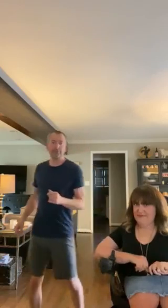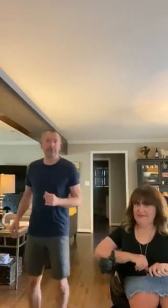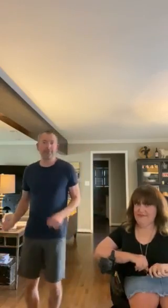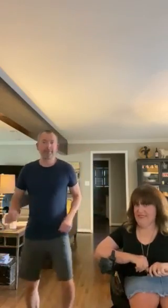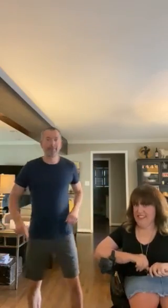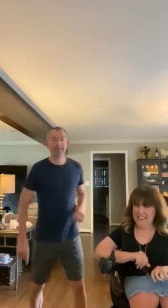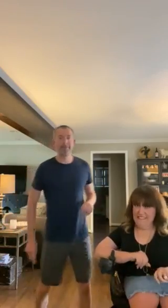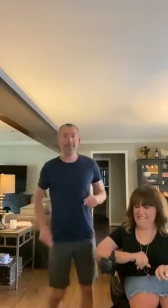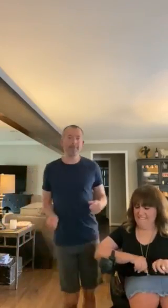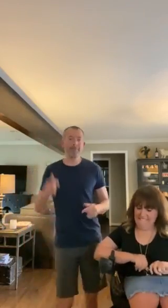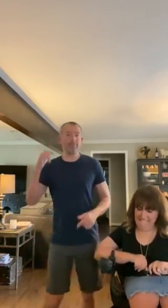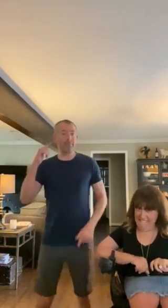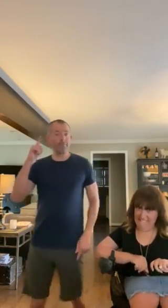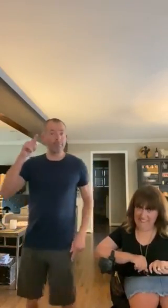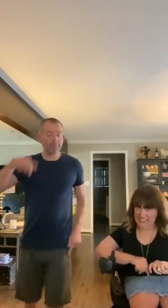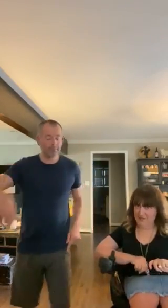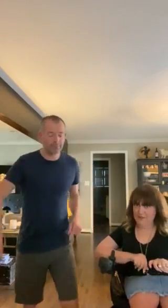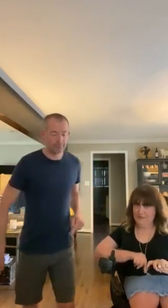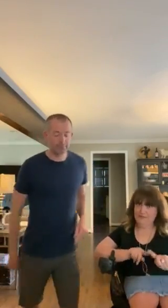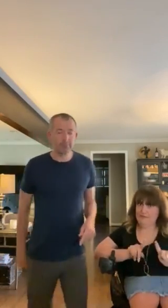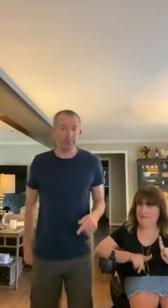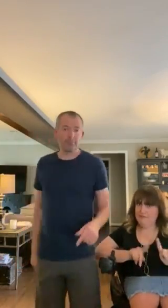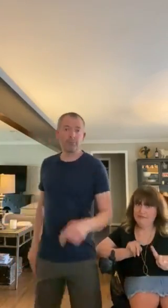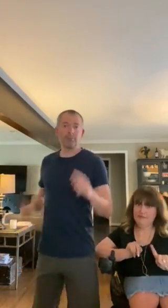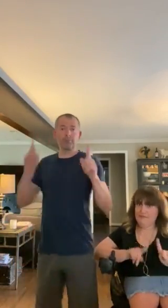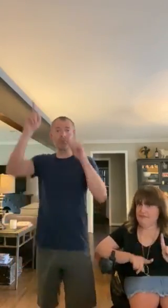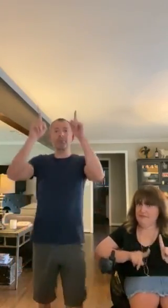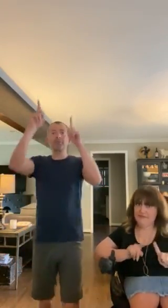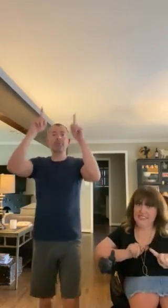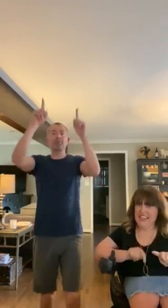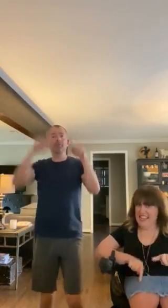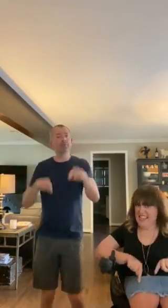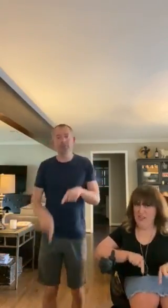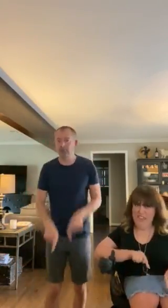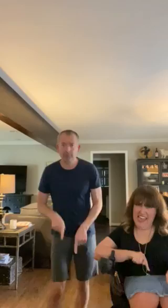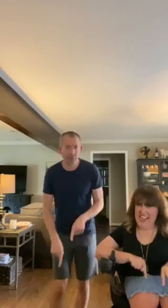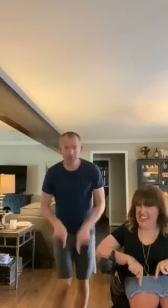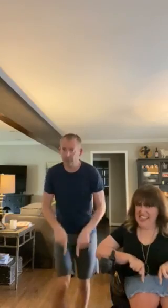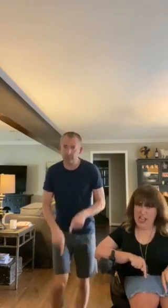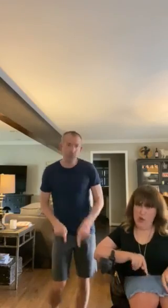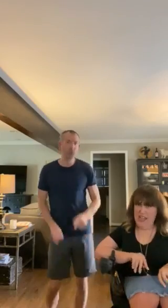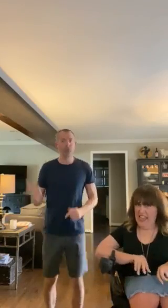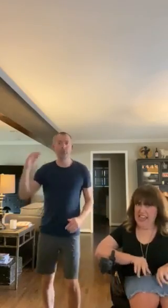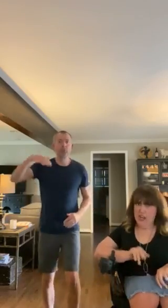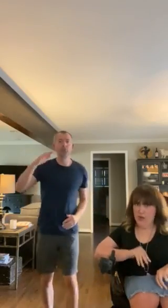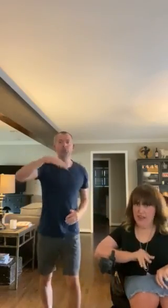listen baby ain't no mountain high ain't no valley low ain't no river